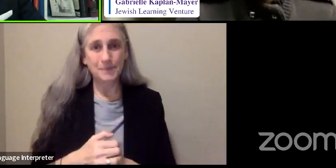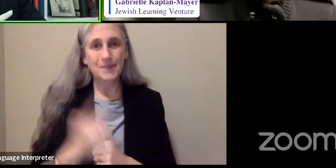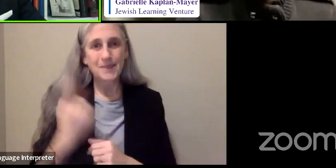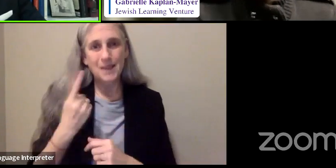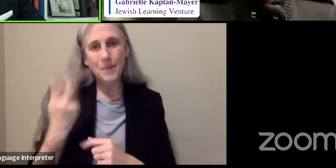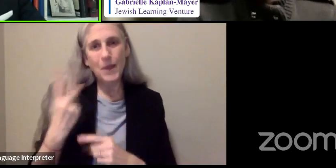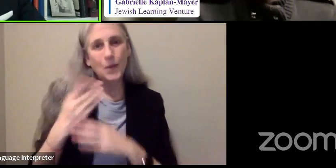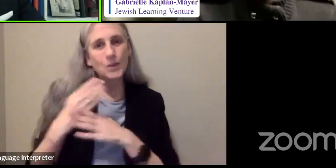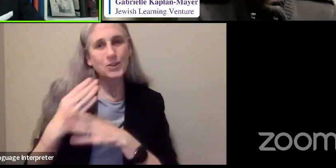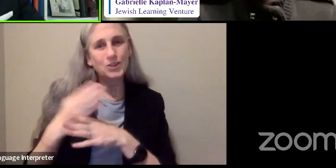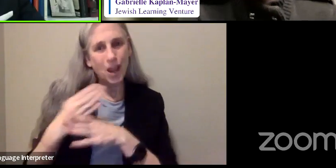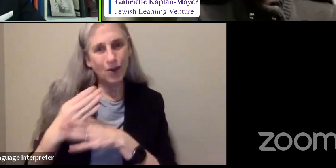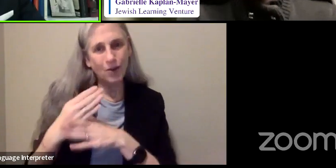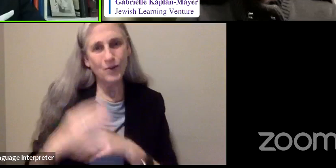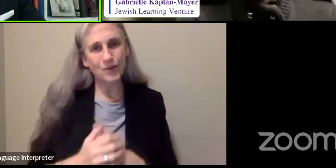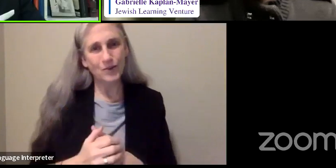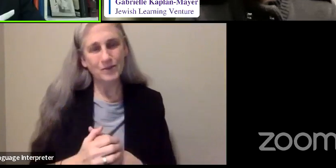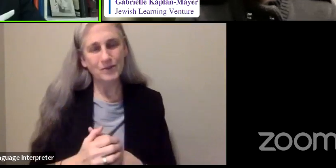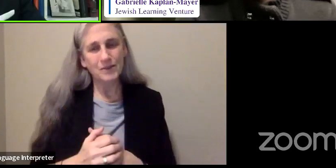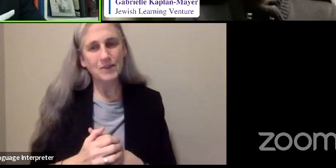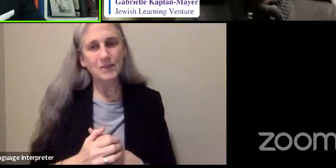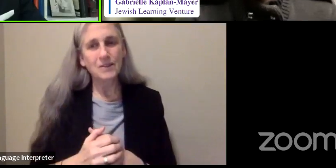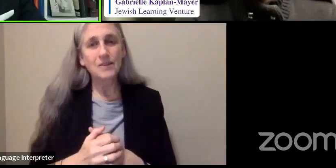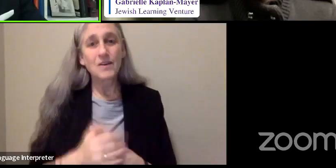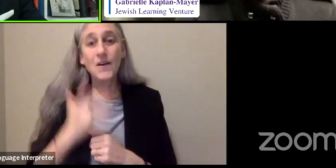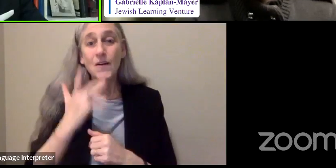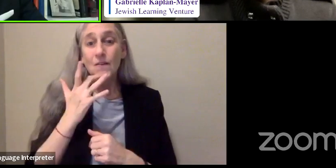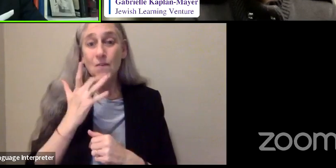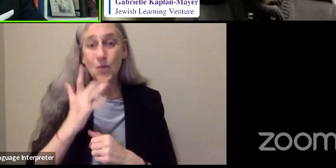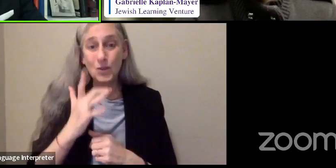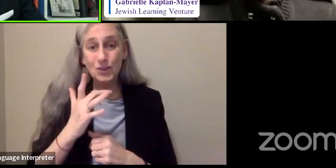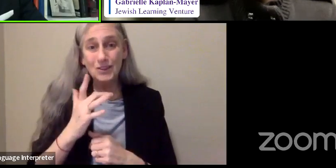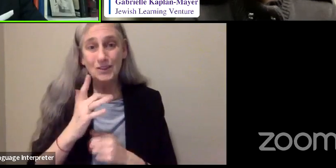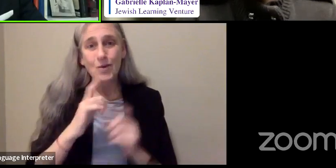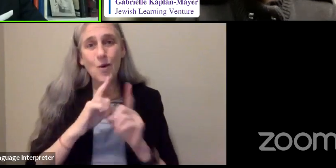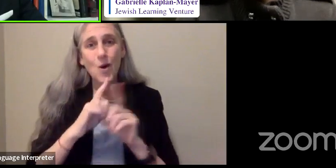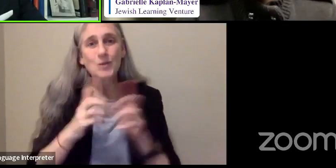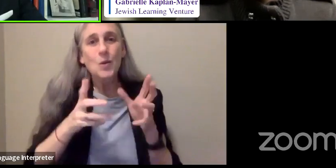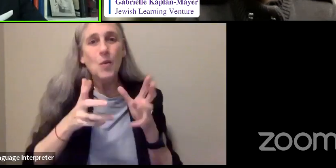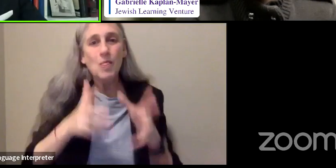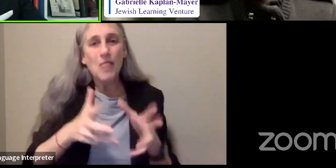But fortunately, she left something sacred too.